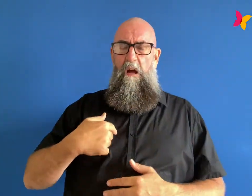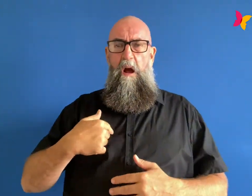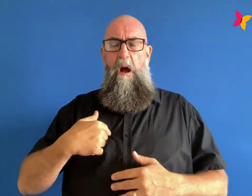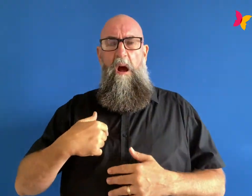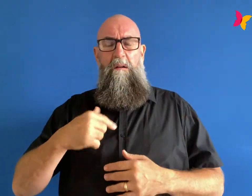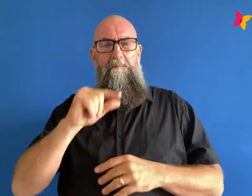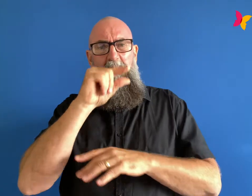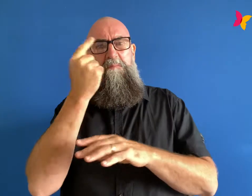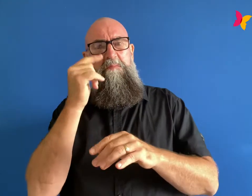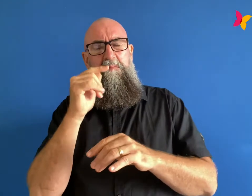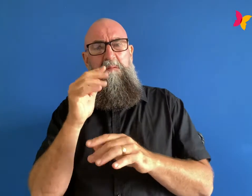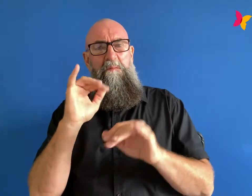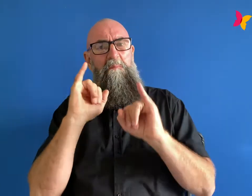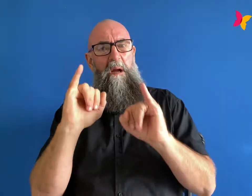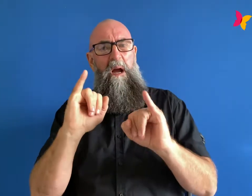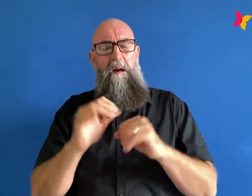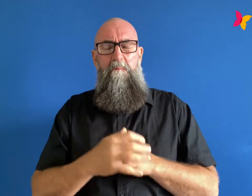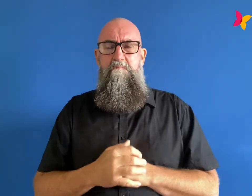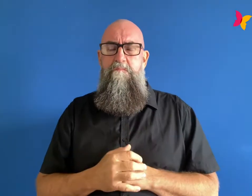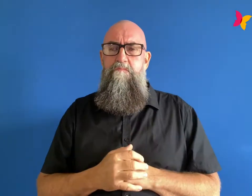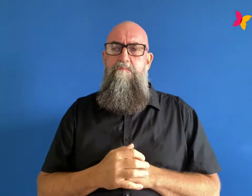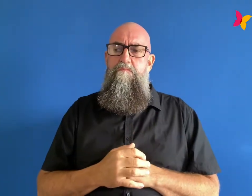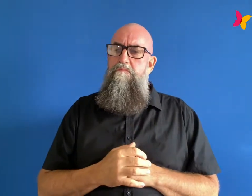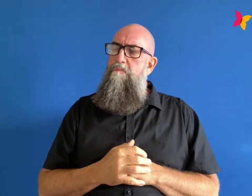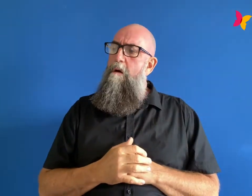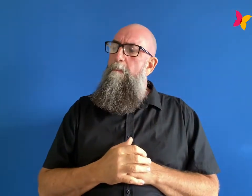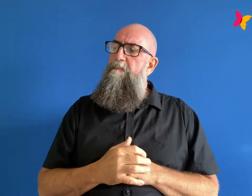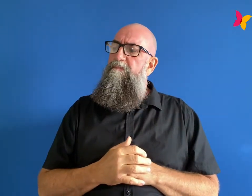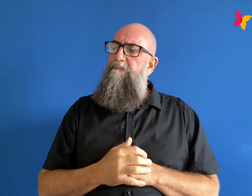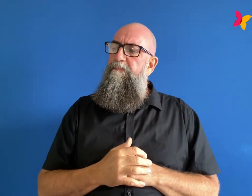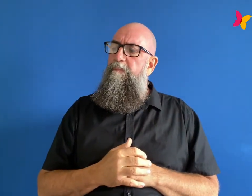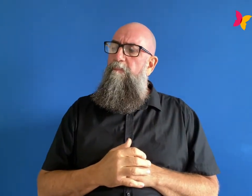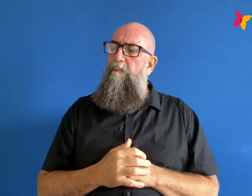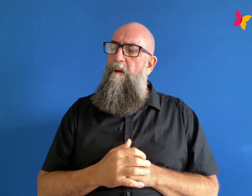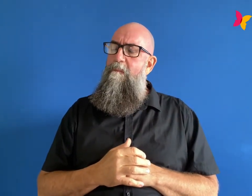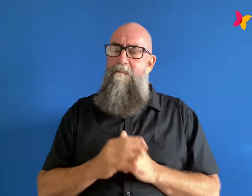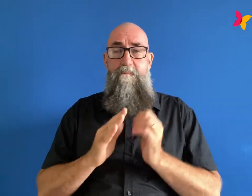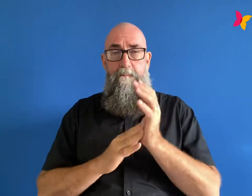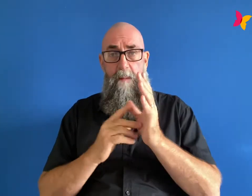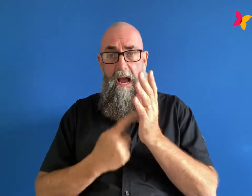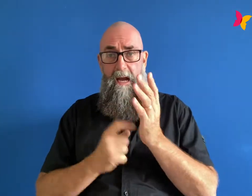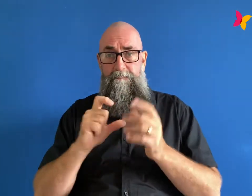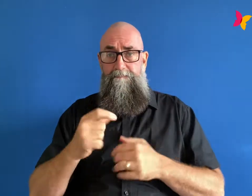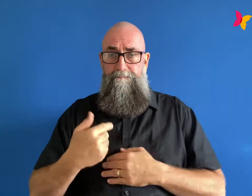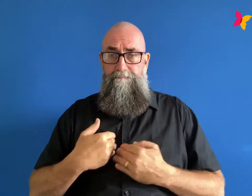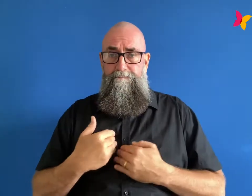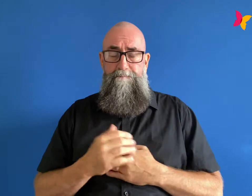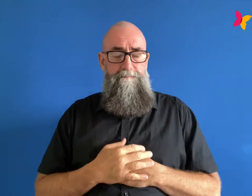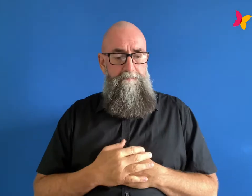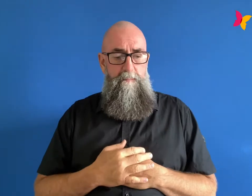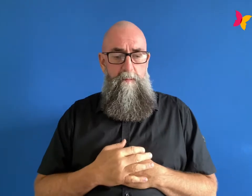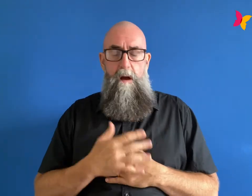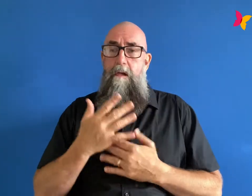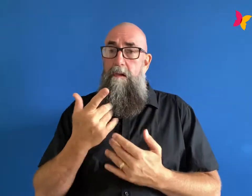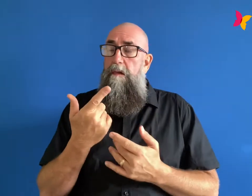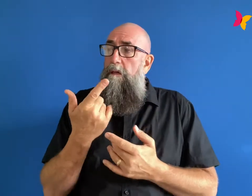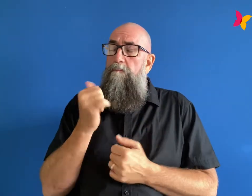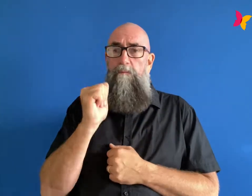concept of our inner voice has been with us a very long time you might have heard it described maybe in a different way like a stream of consciousness